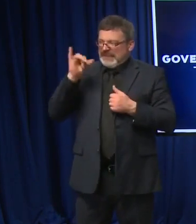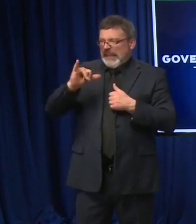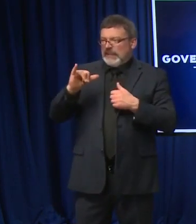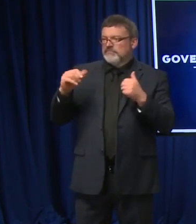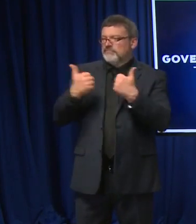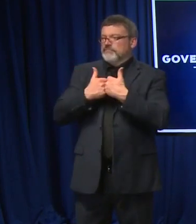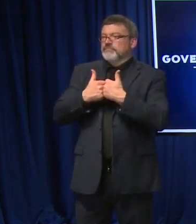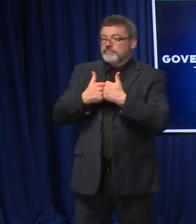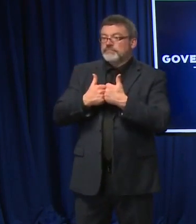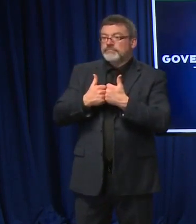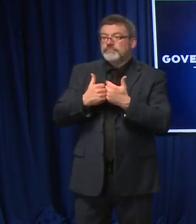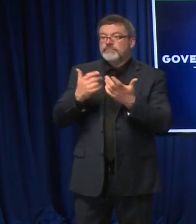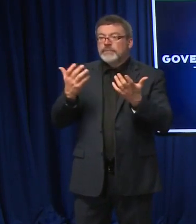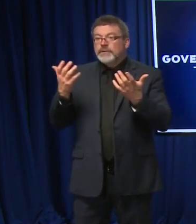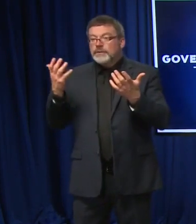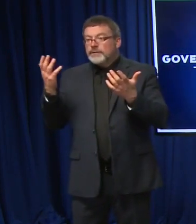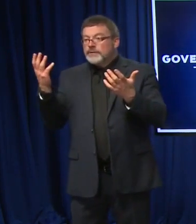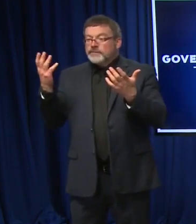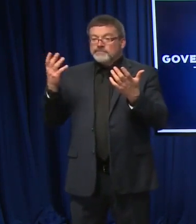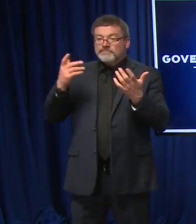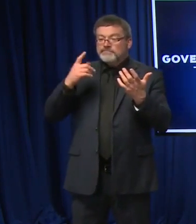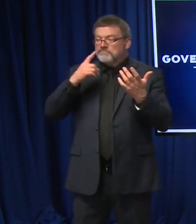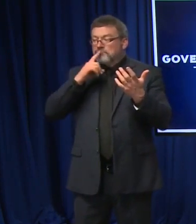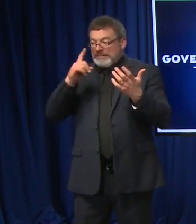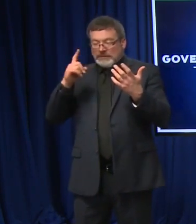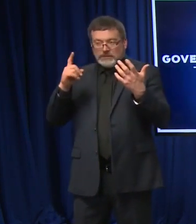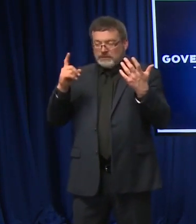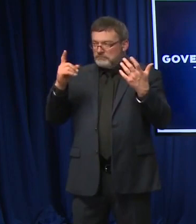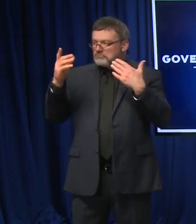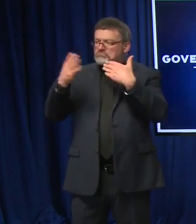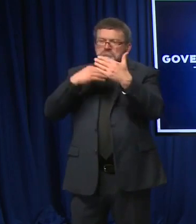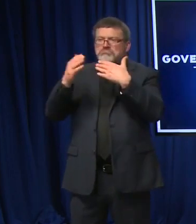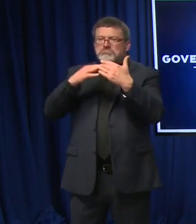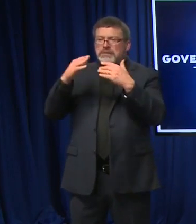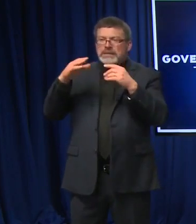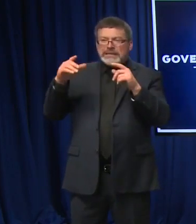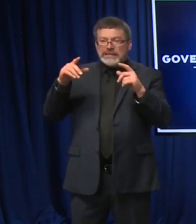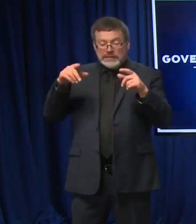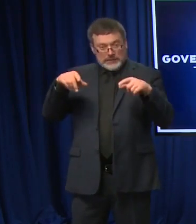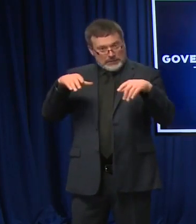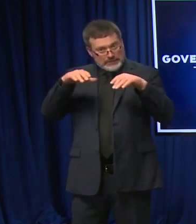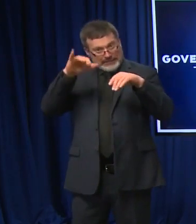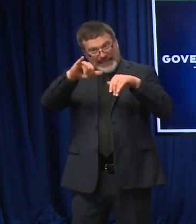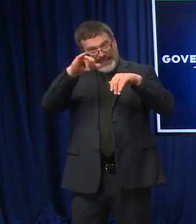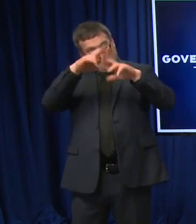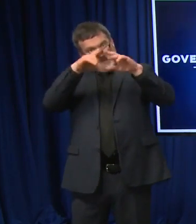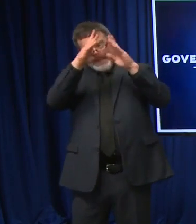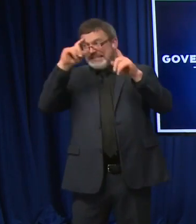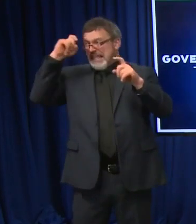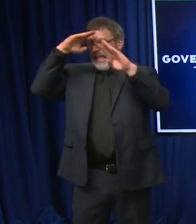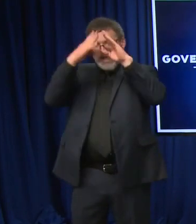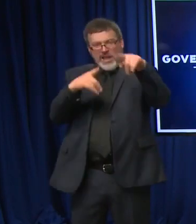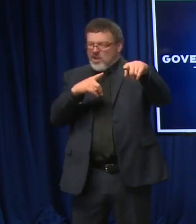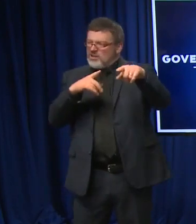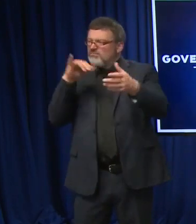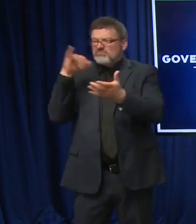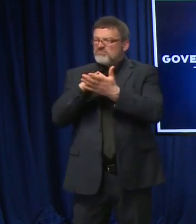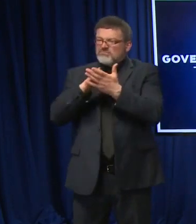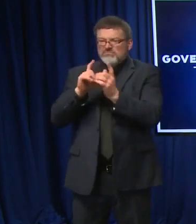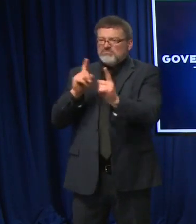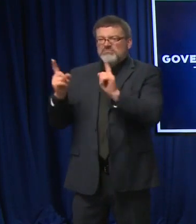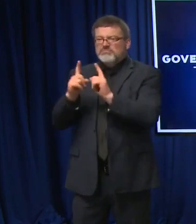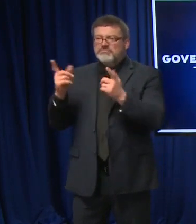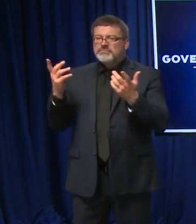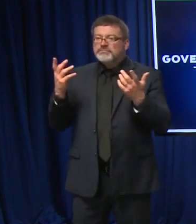bathroom services or basic services in the building, heating, as well as maintaining social distancing. It's a challenge, and I know they've been working on that quite a bit.